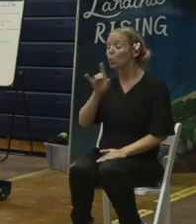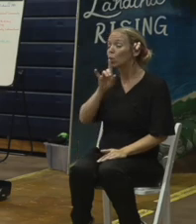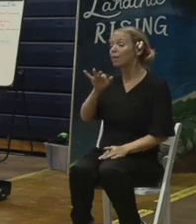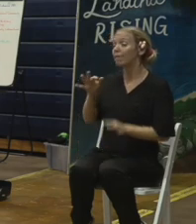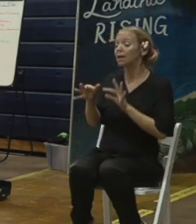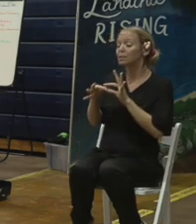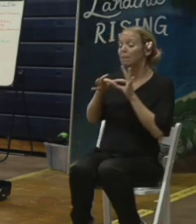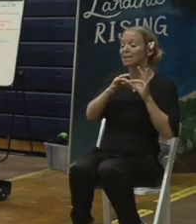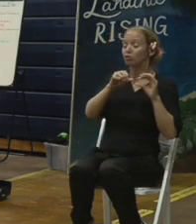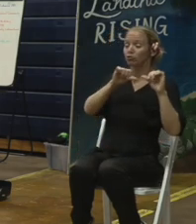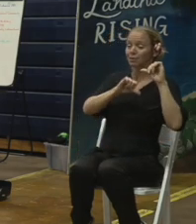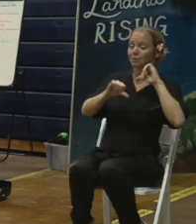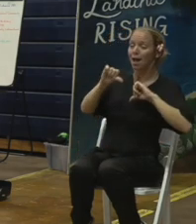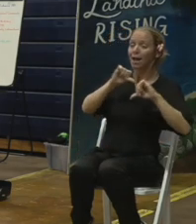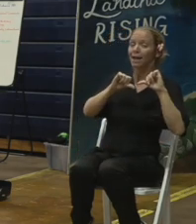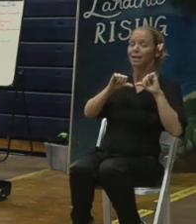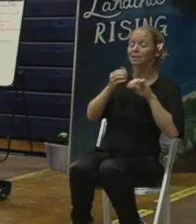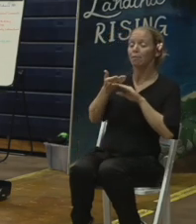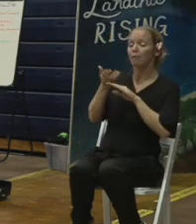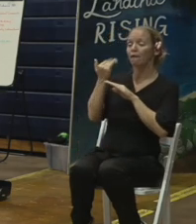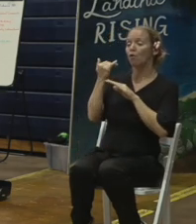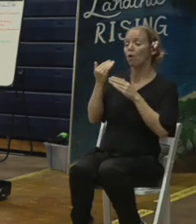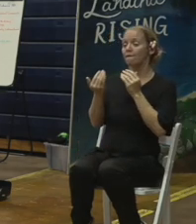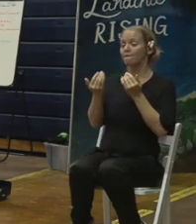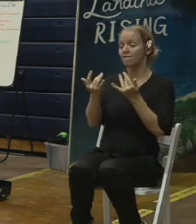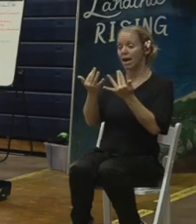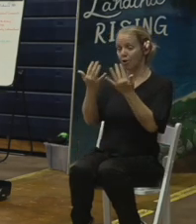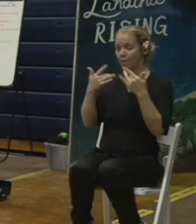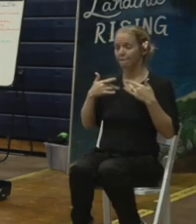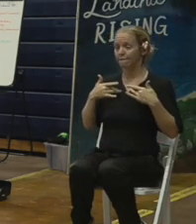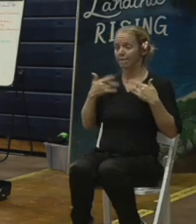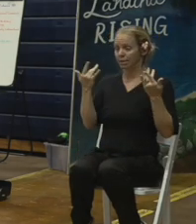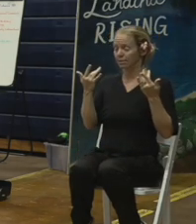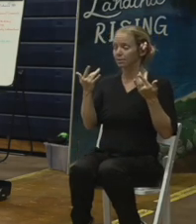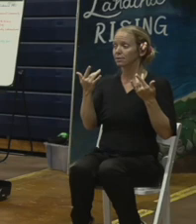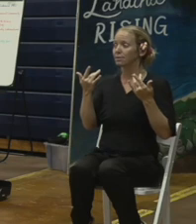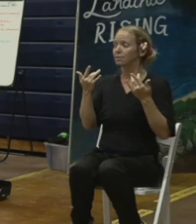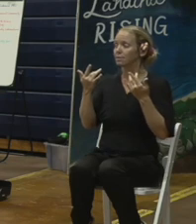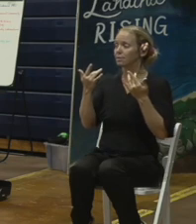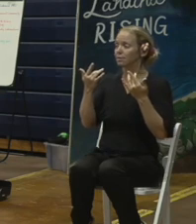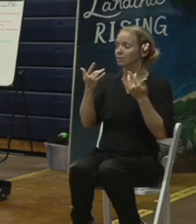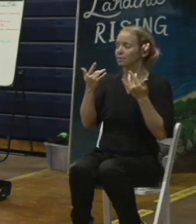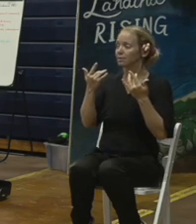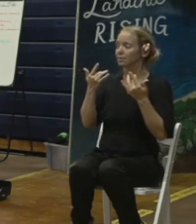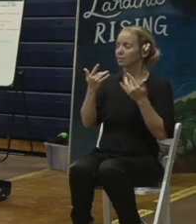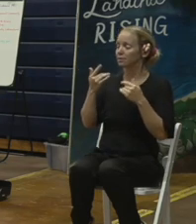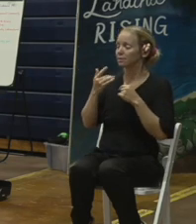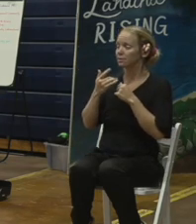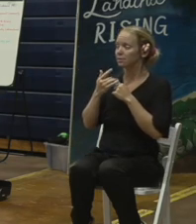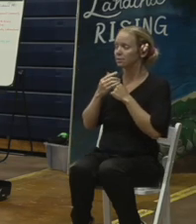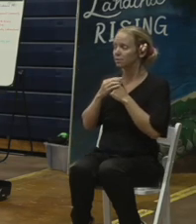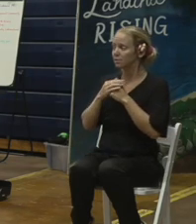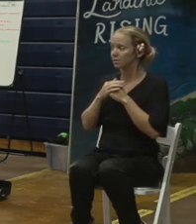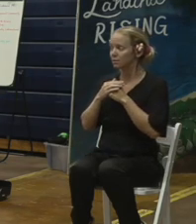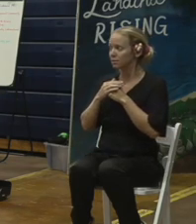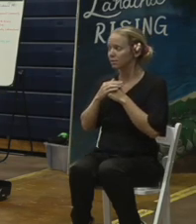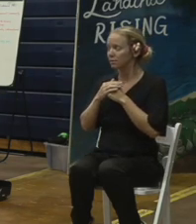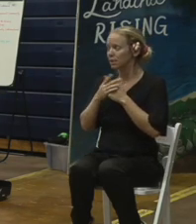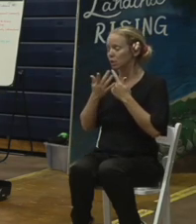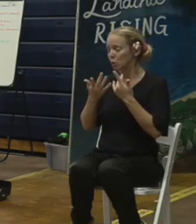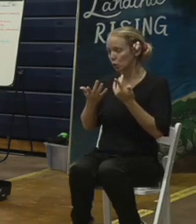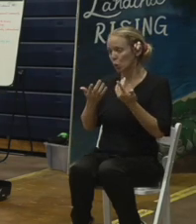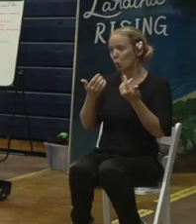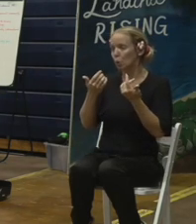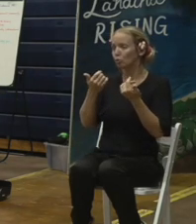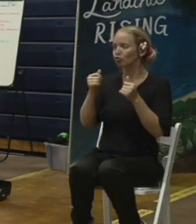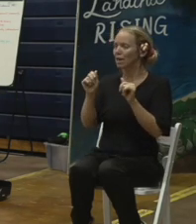learned through all the other events that our teams have been a part of and are applying to the best effect possible here in Lahaina.